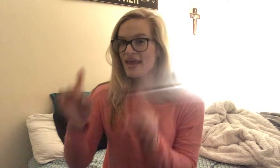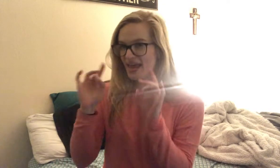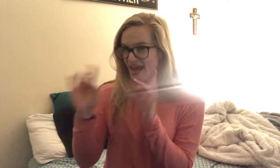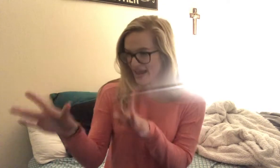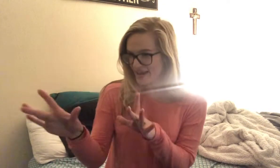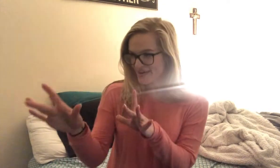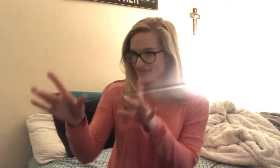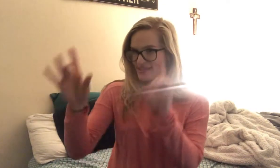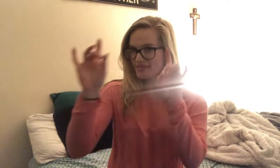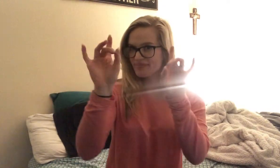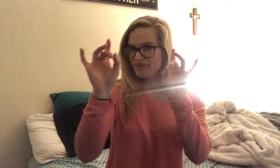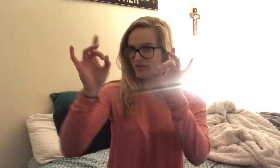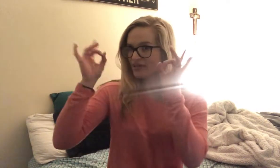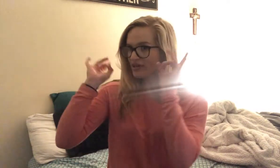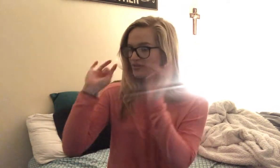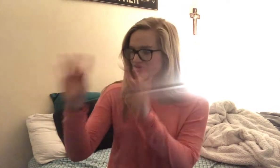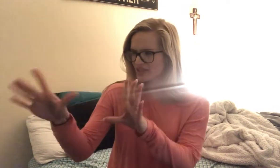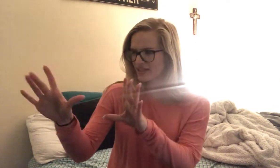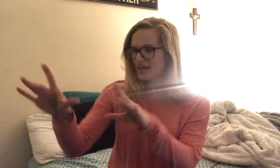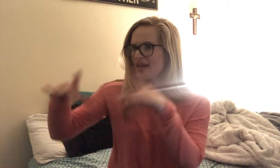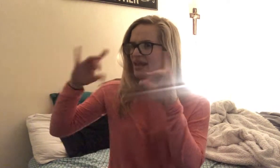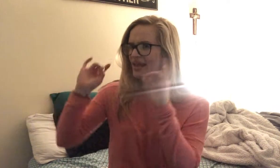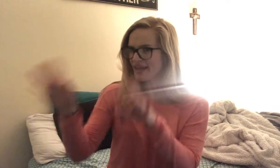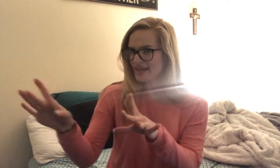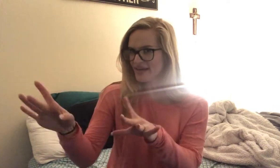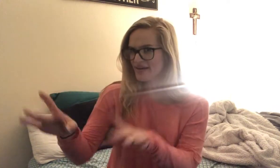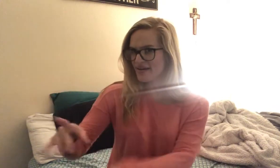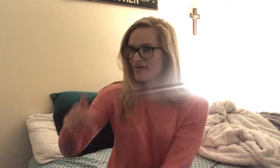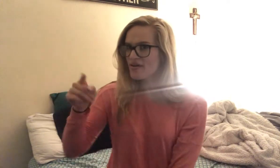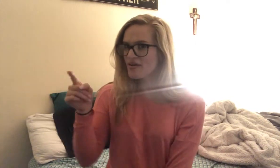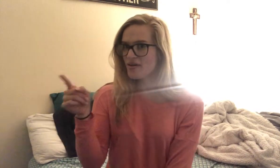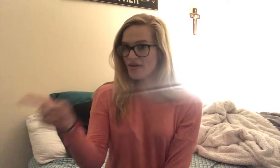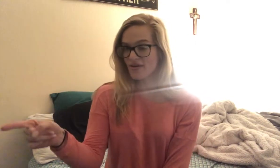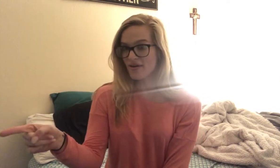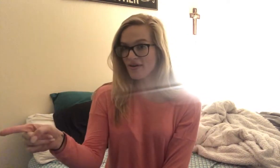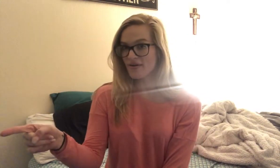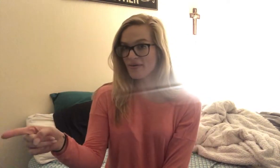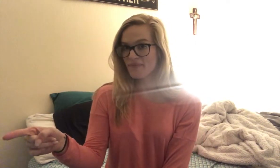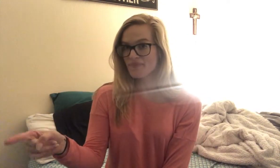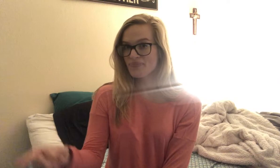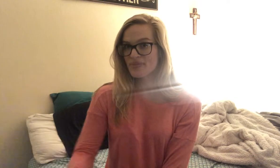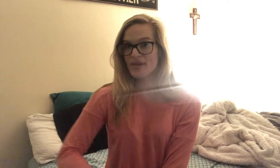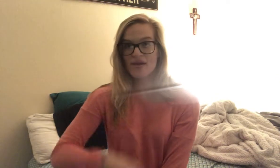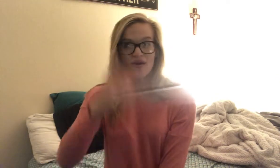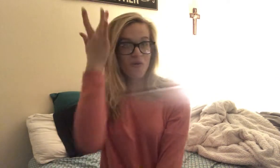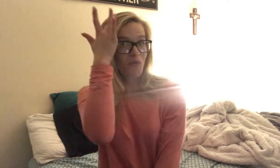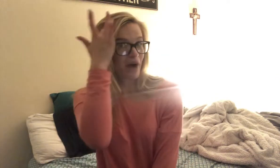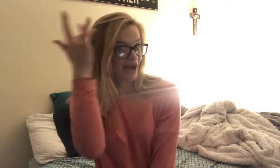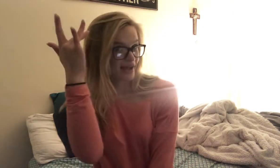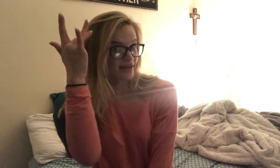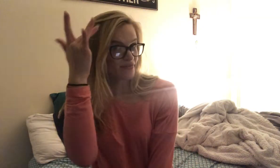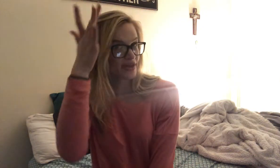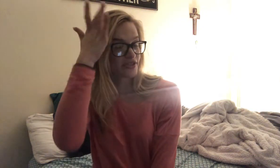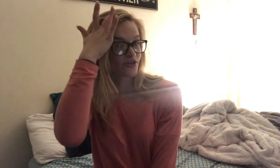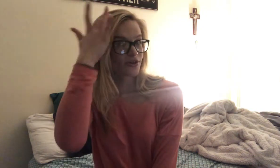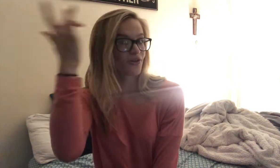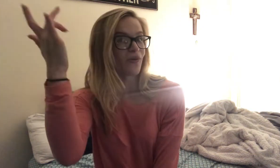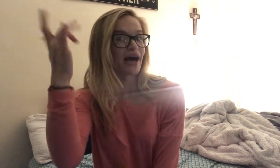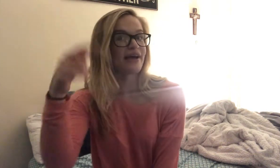Hate. Middle fingers. Flick. Hate. Her. Why. That rhetorical. Why.